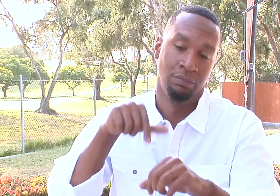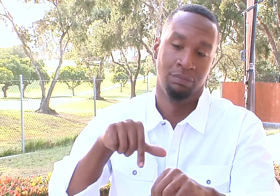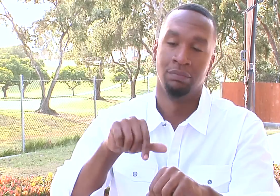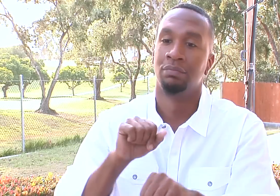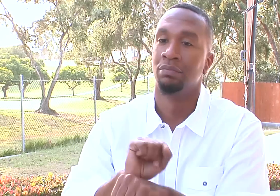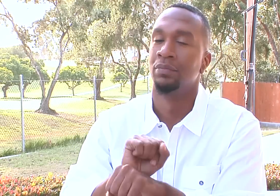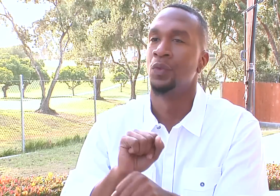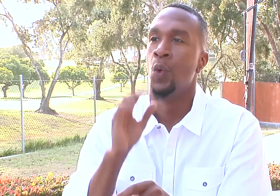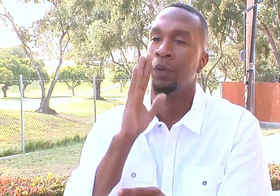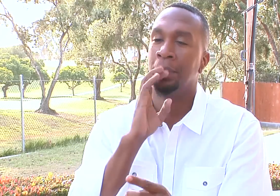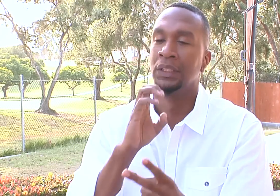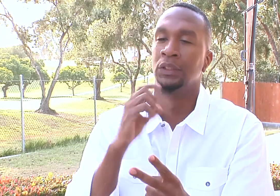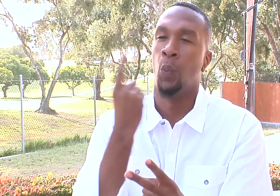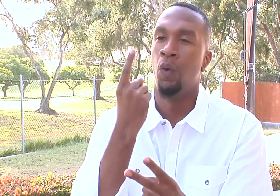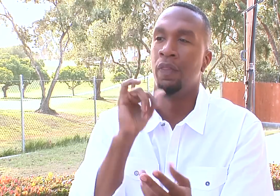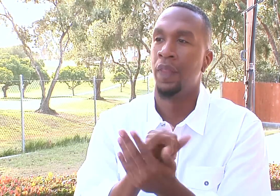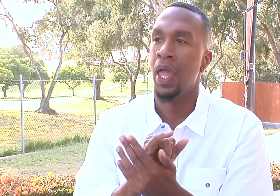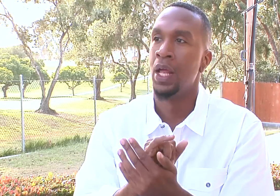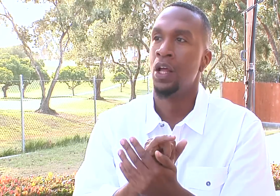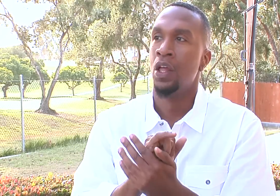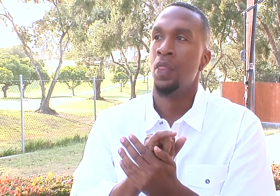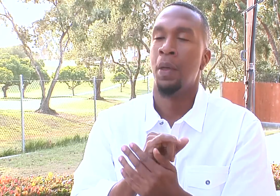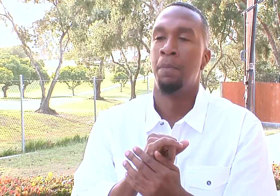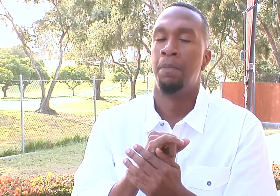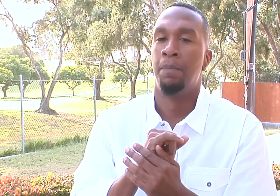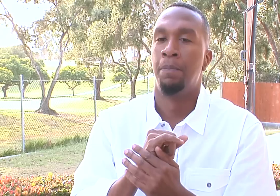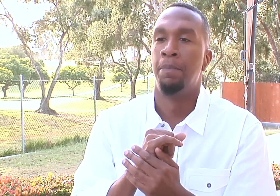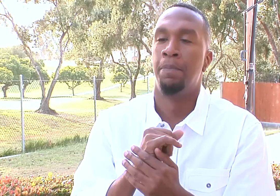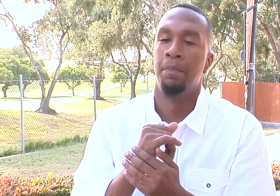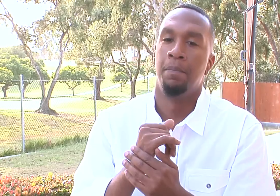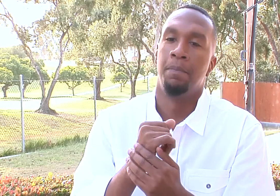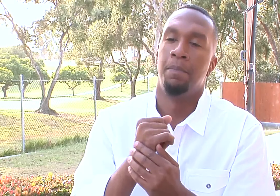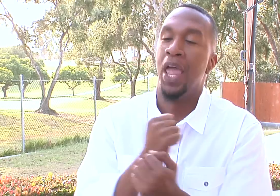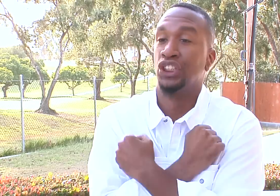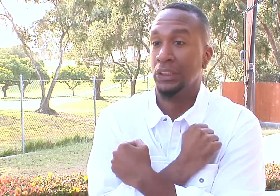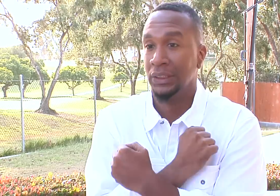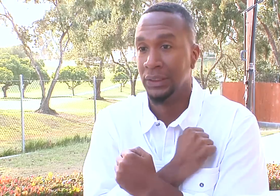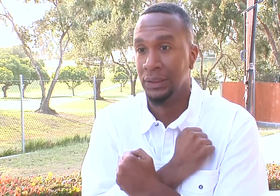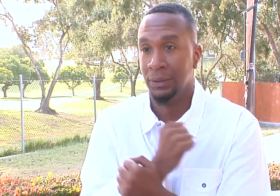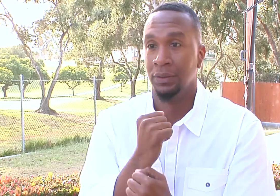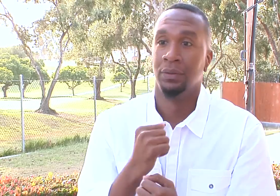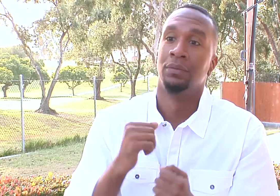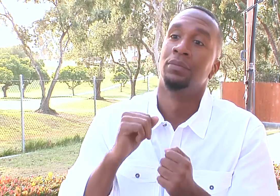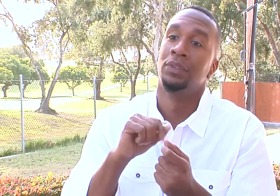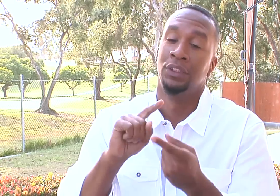First off, wonderful fit for this position would be somebody that definitely has passion.